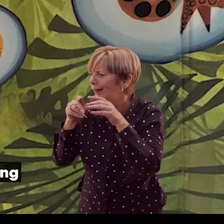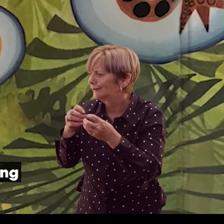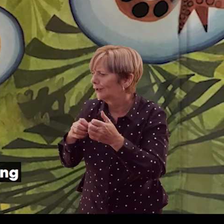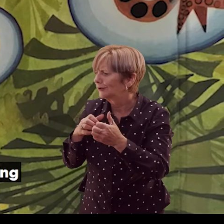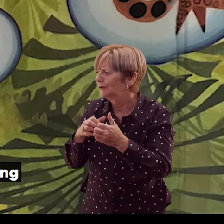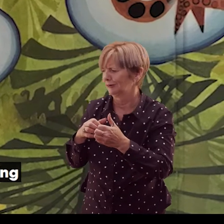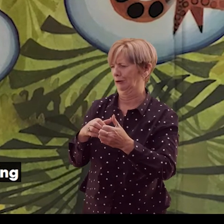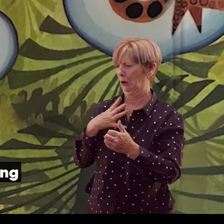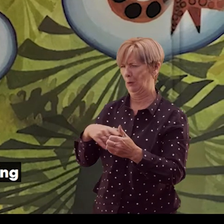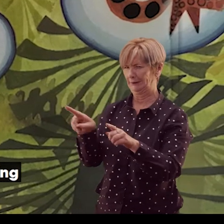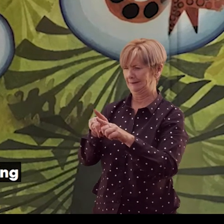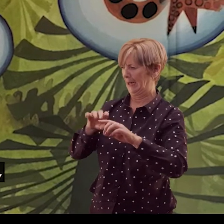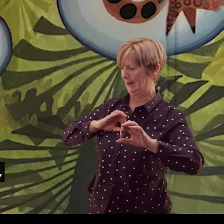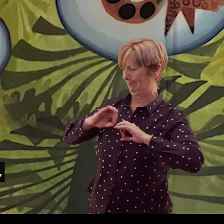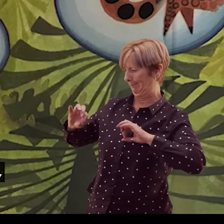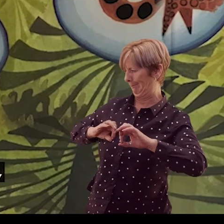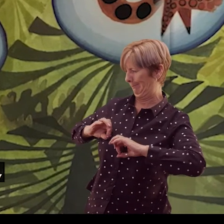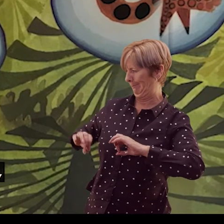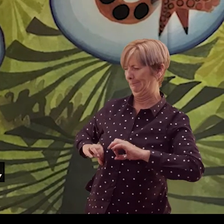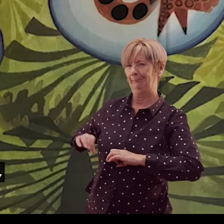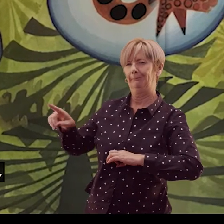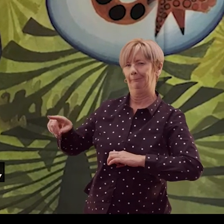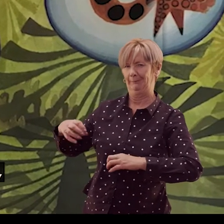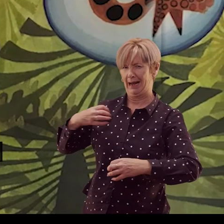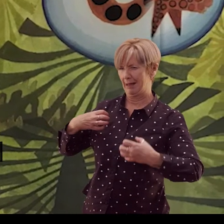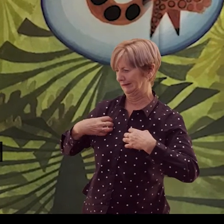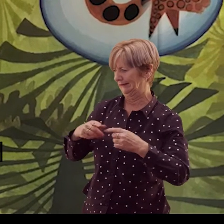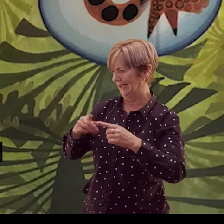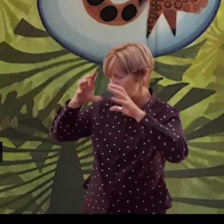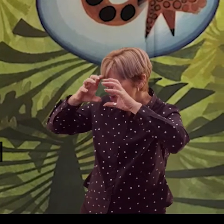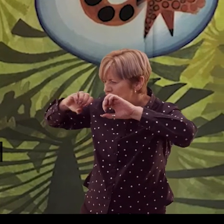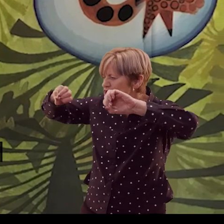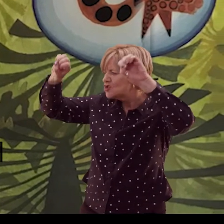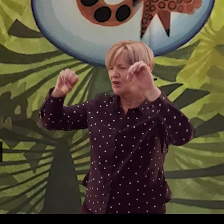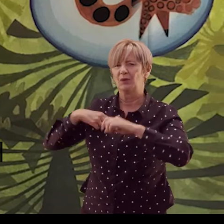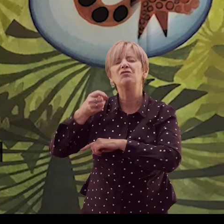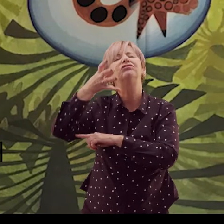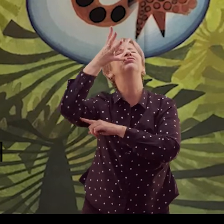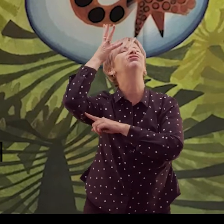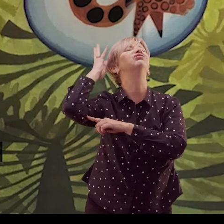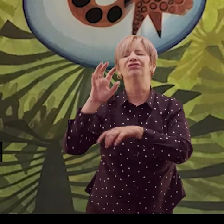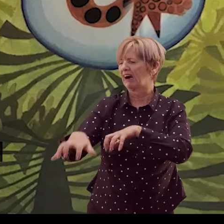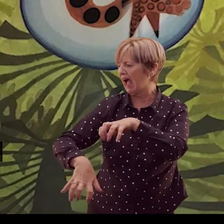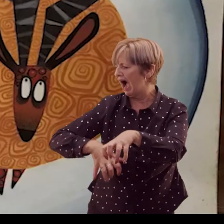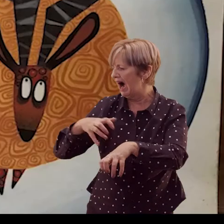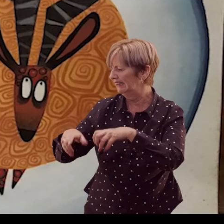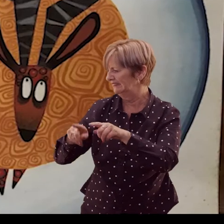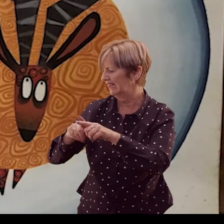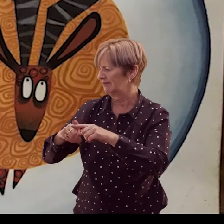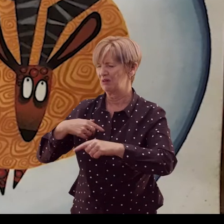like leopard, he was saying, and horns like kudu, a mane like lion, and a tail like cheetah. I shall be the